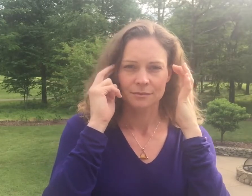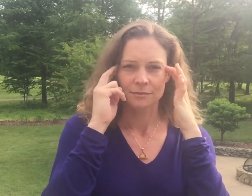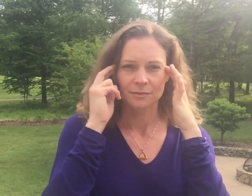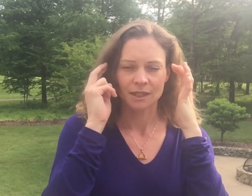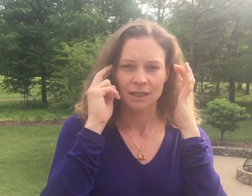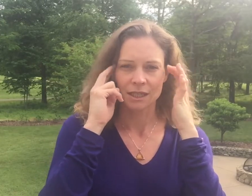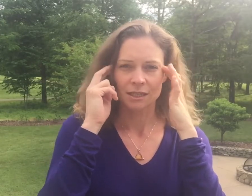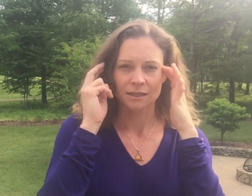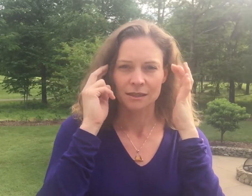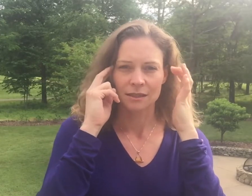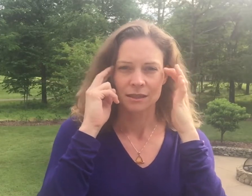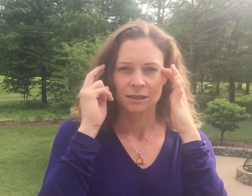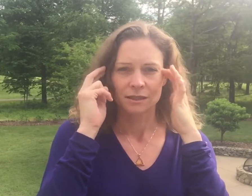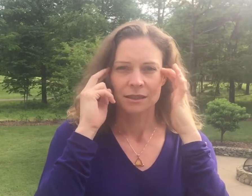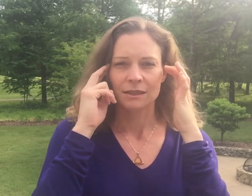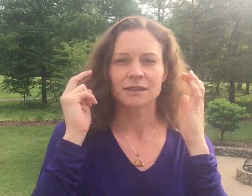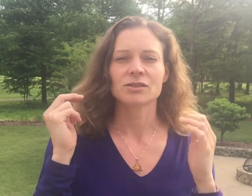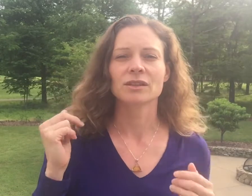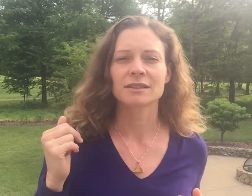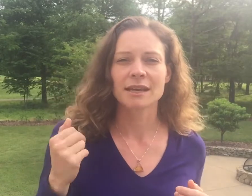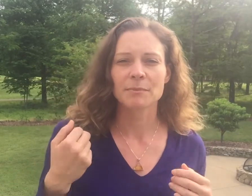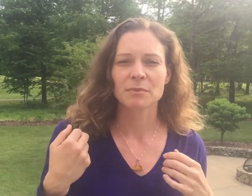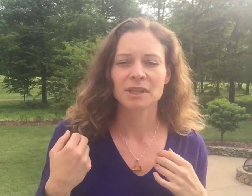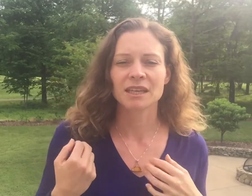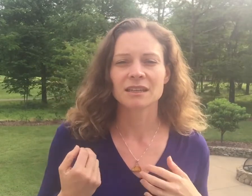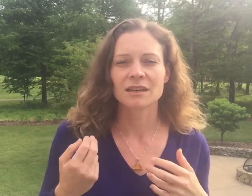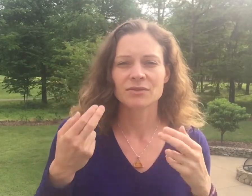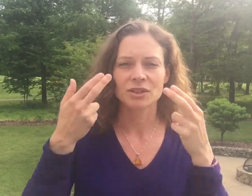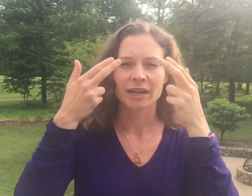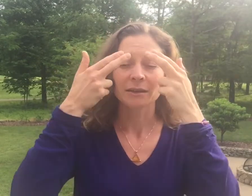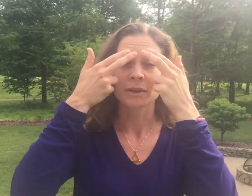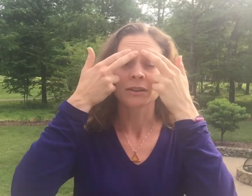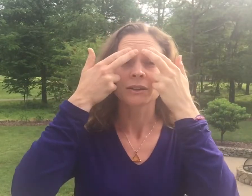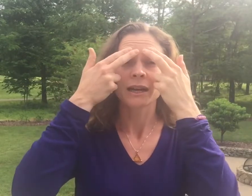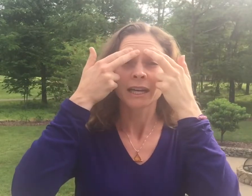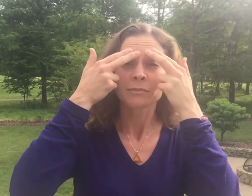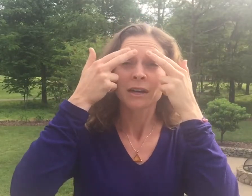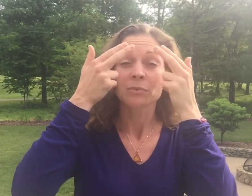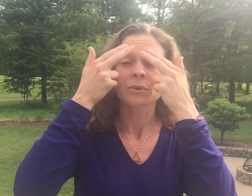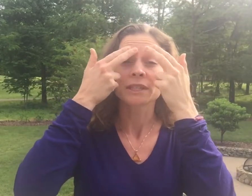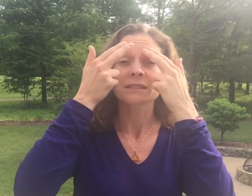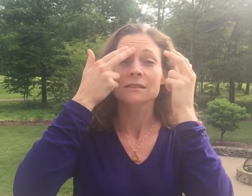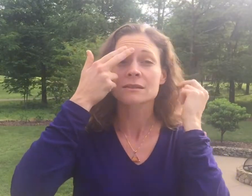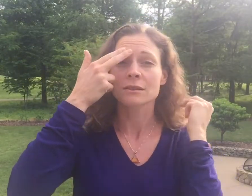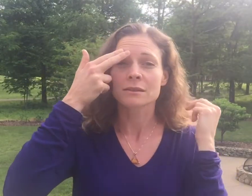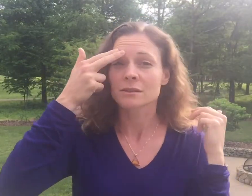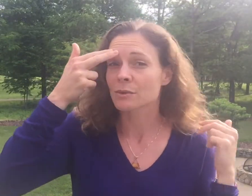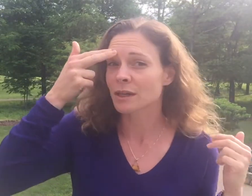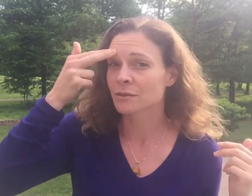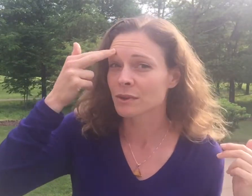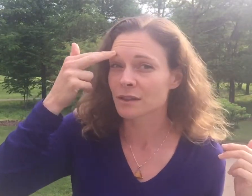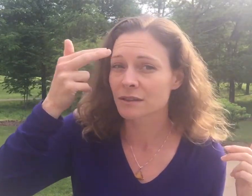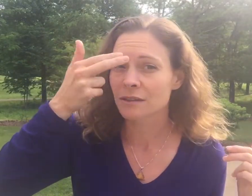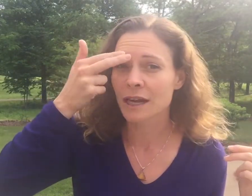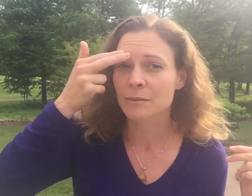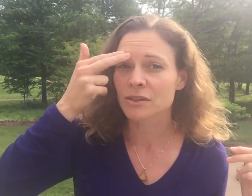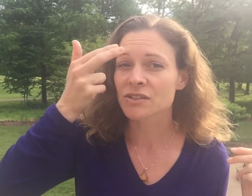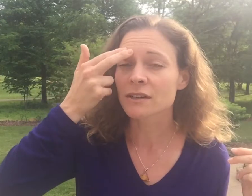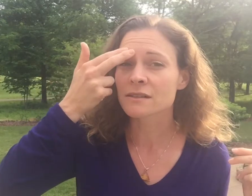Good. And next, you're going to tap the beginning of your eyebrow. Your eyebrow point. So this is right where your eyebrow starts.